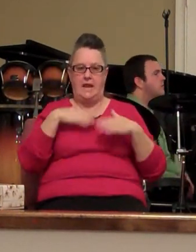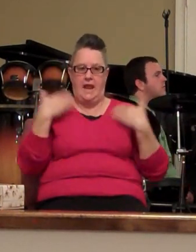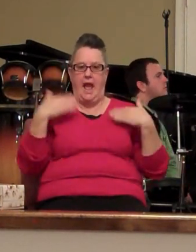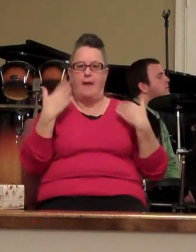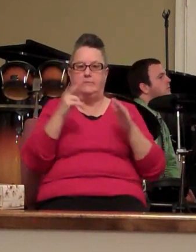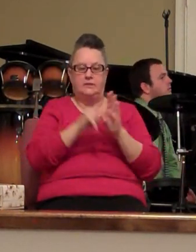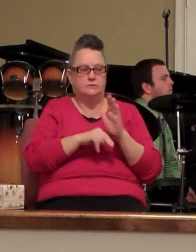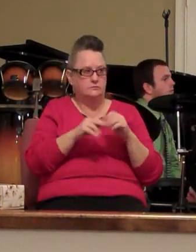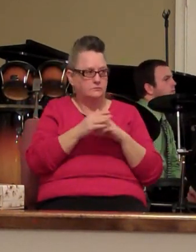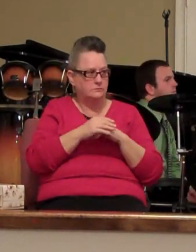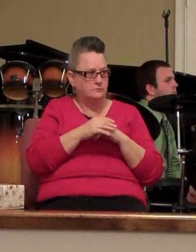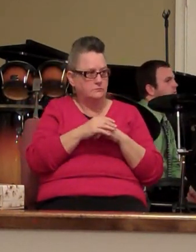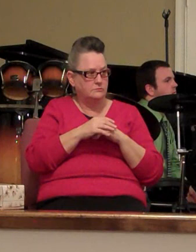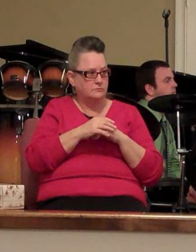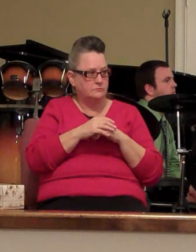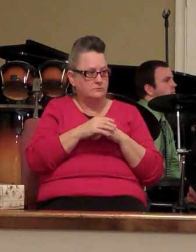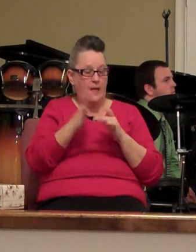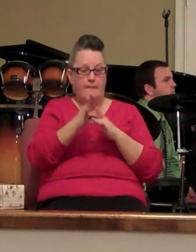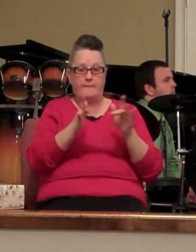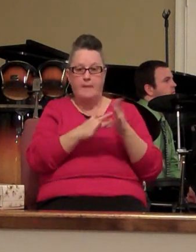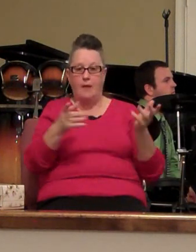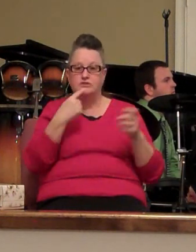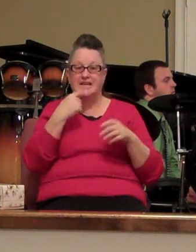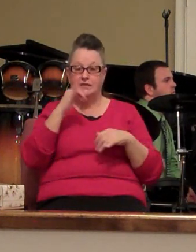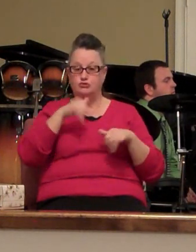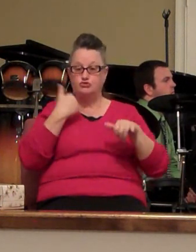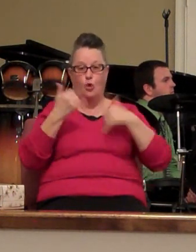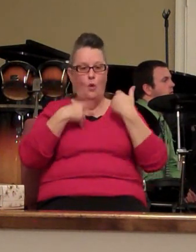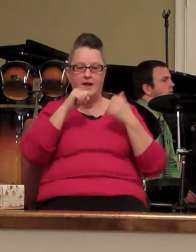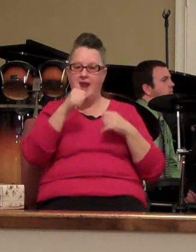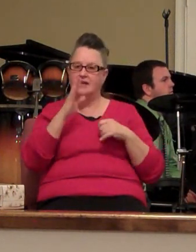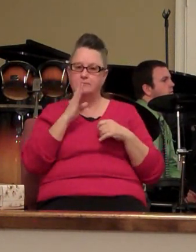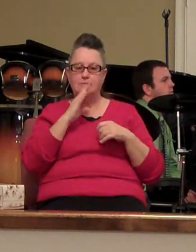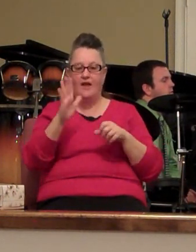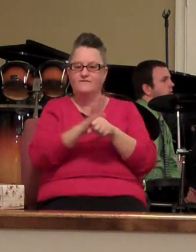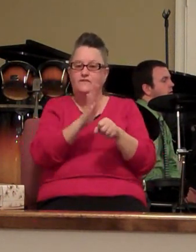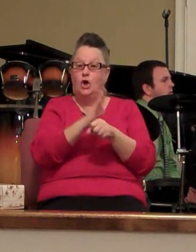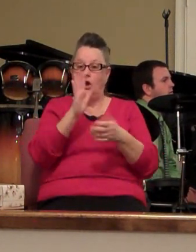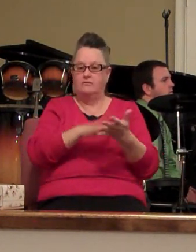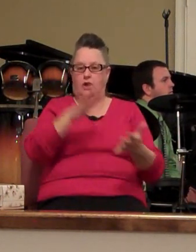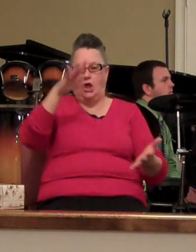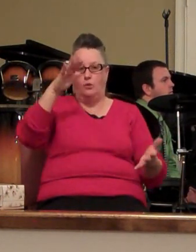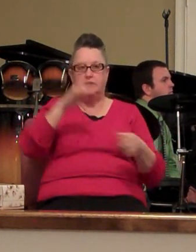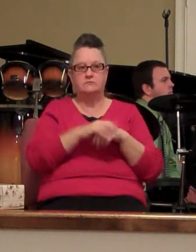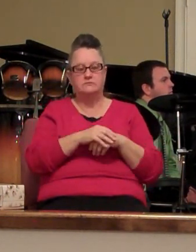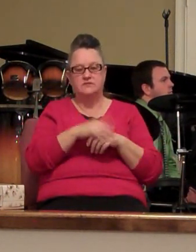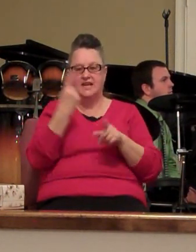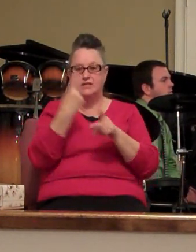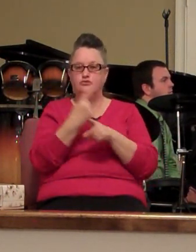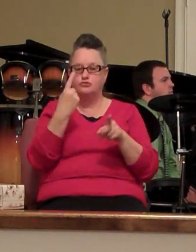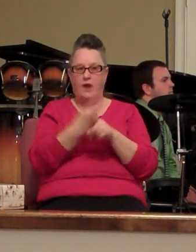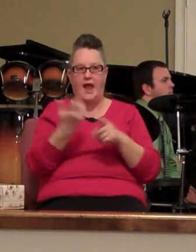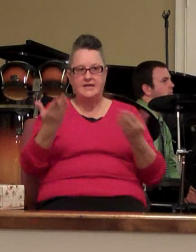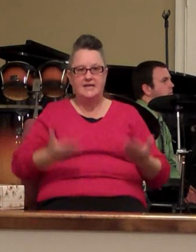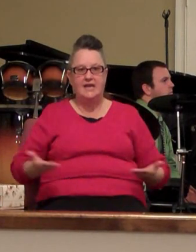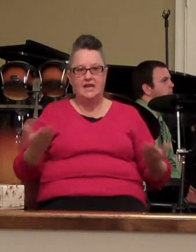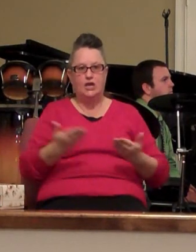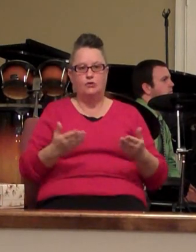the Bible says it's joy unspeakable and full of glory and it's right here and it's free